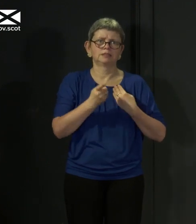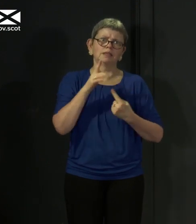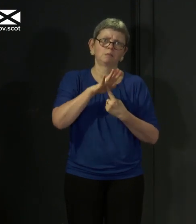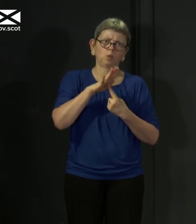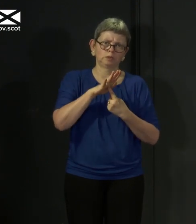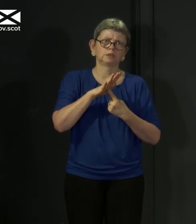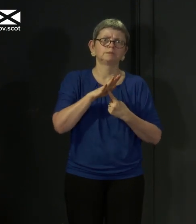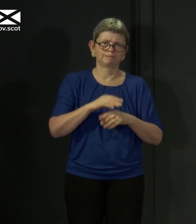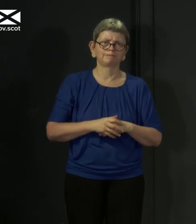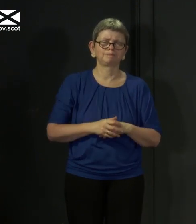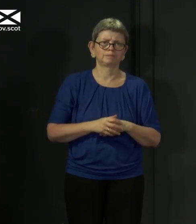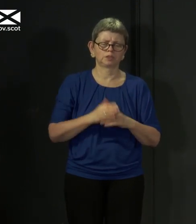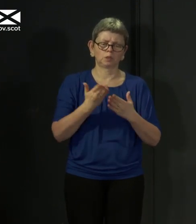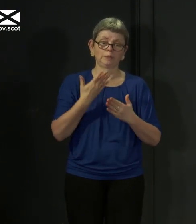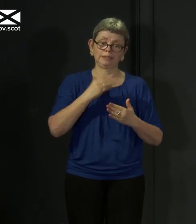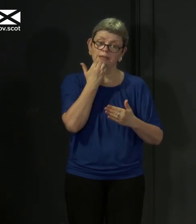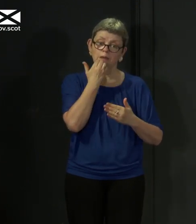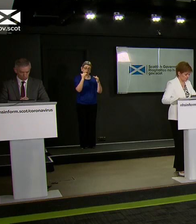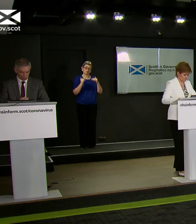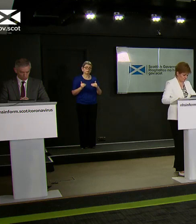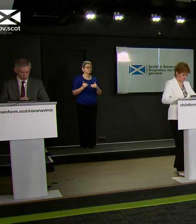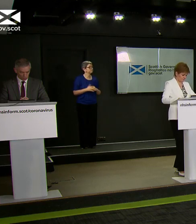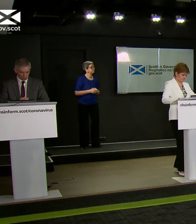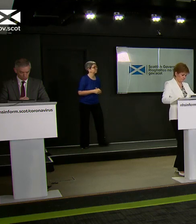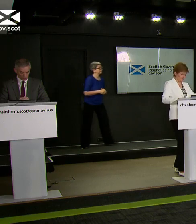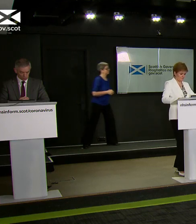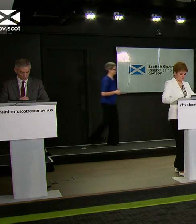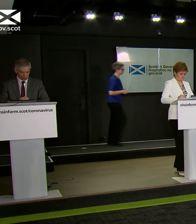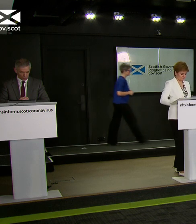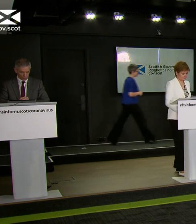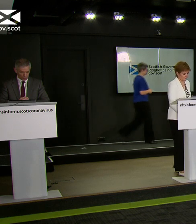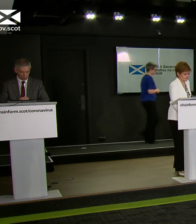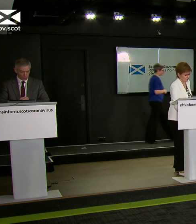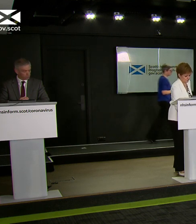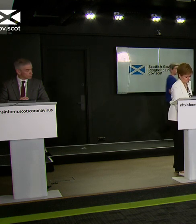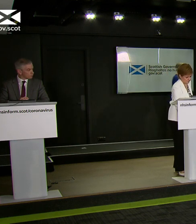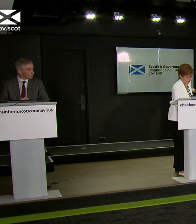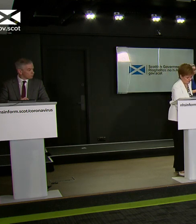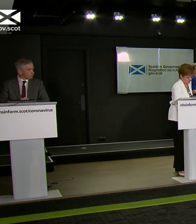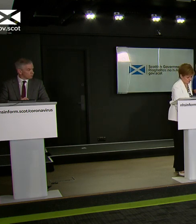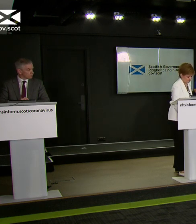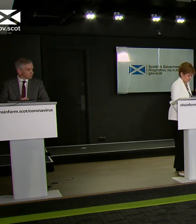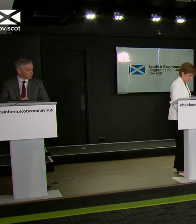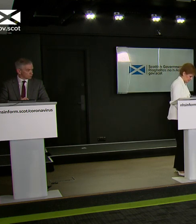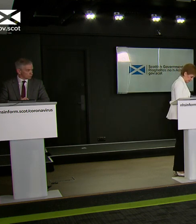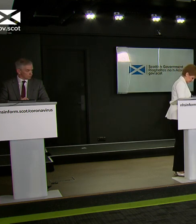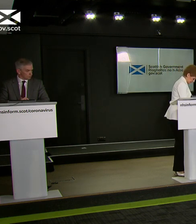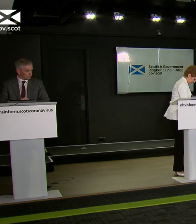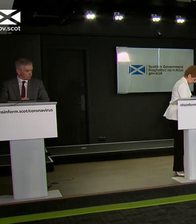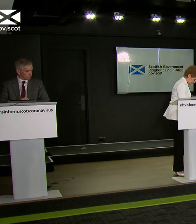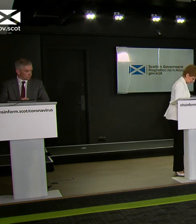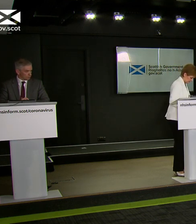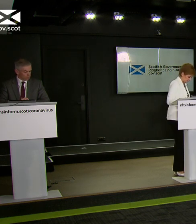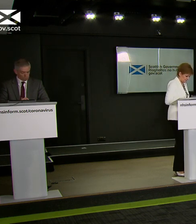reproduction rate as low as we possibly can. We set out at the outset of dealing with this pandemic, as I'm sure you